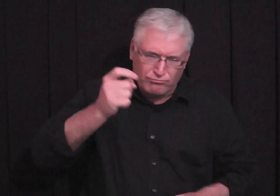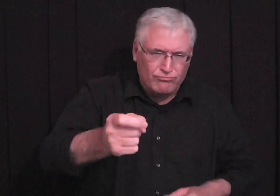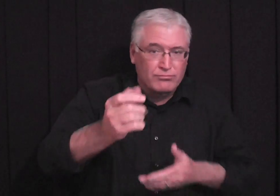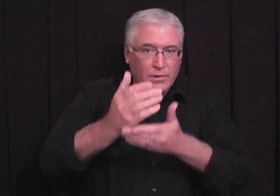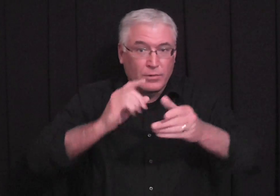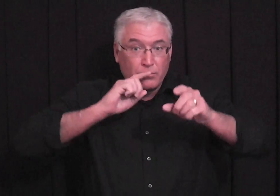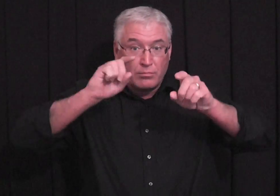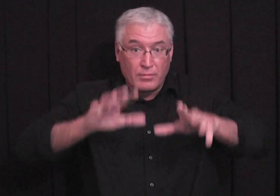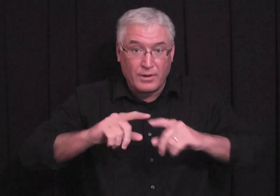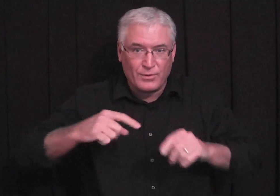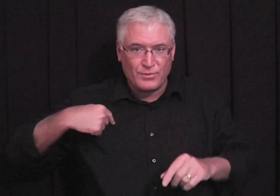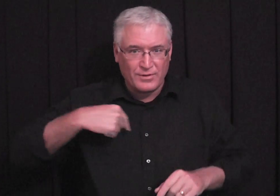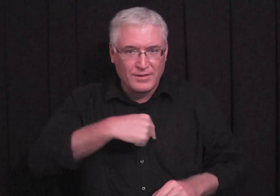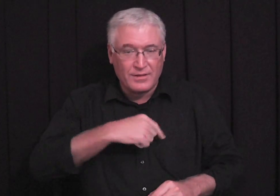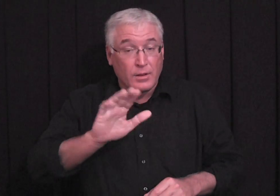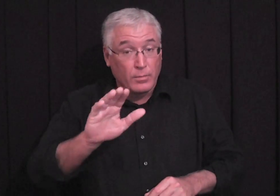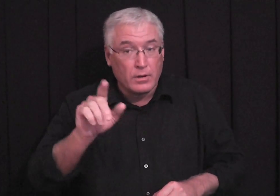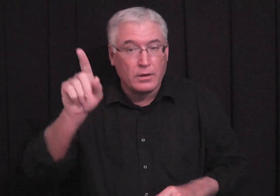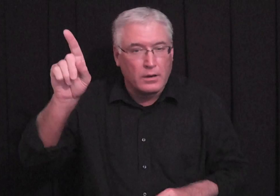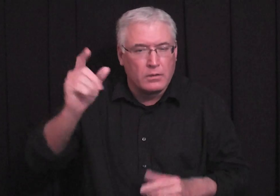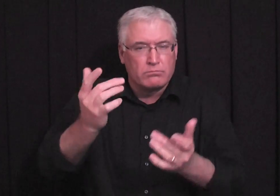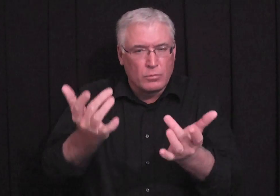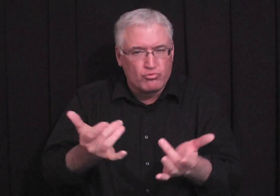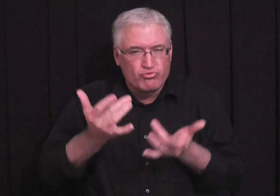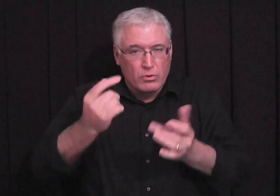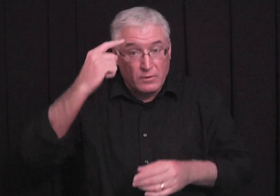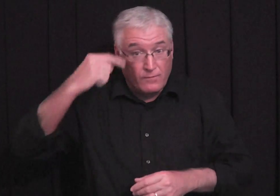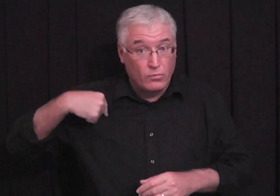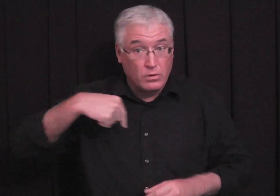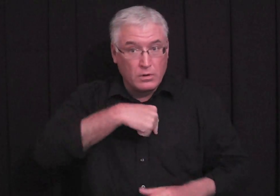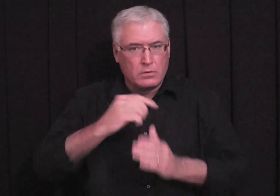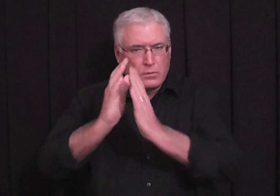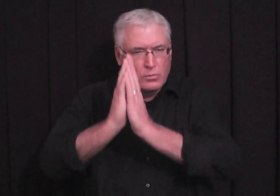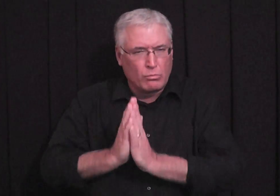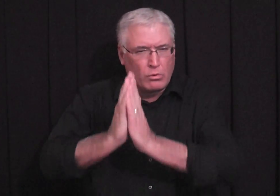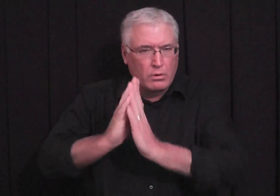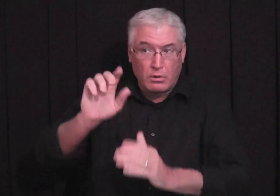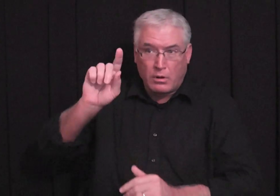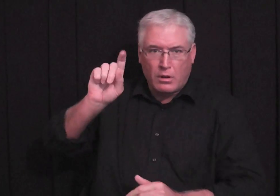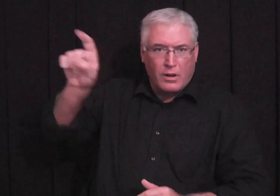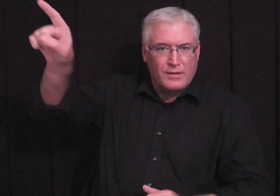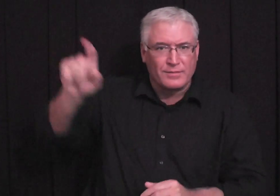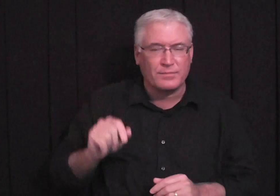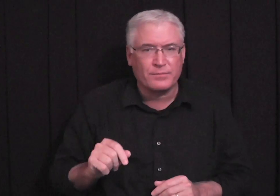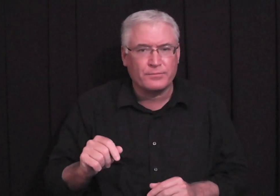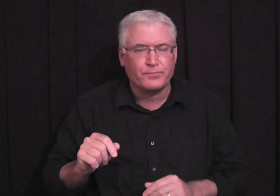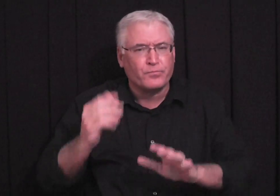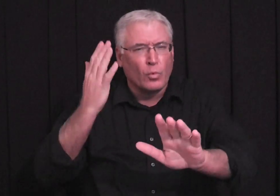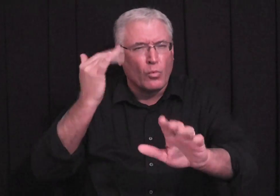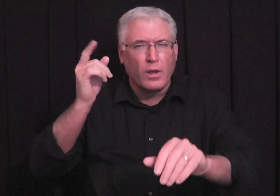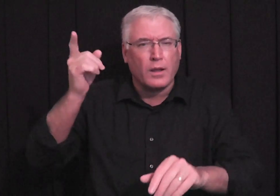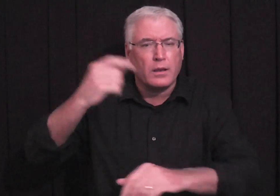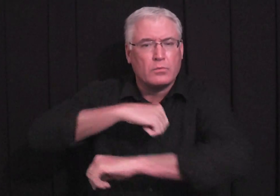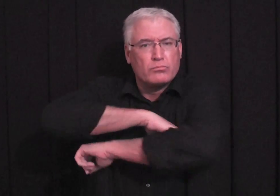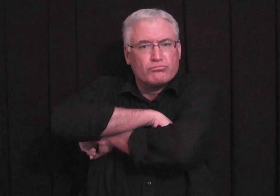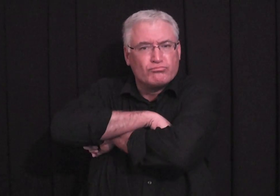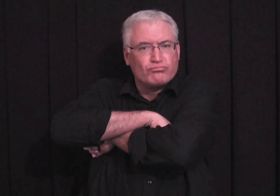God wants to give us good blessings. He wants to. He's waiting for us to pray to him, to ask him.